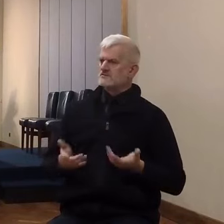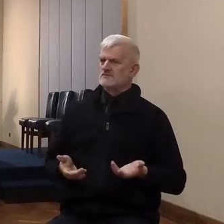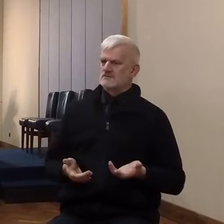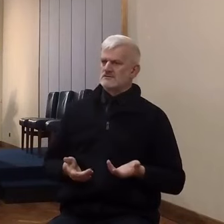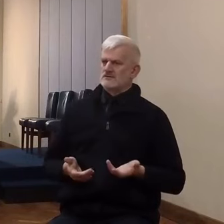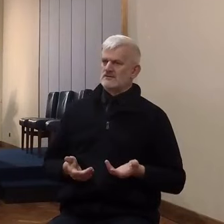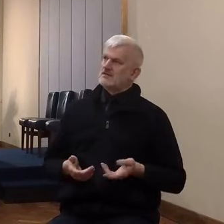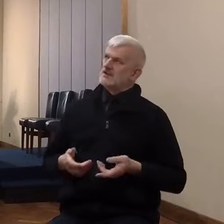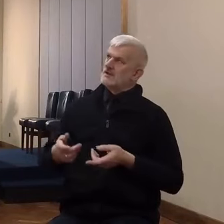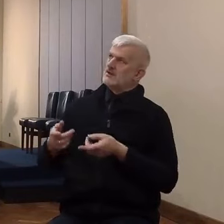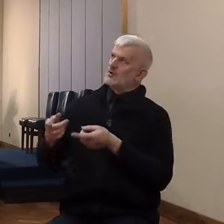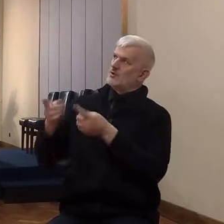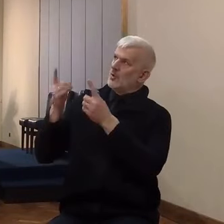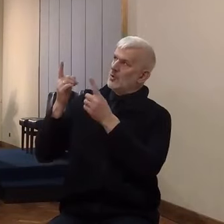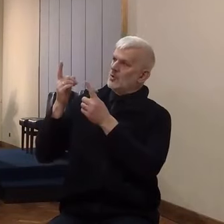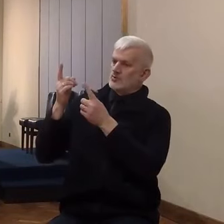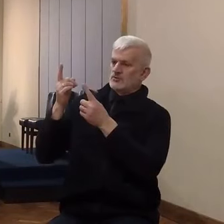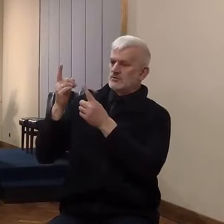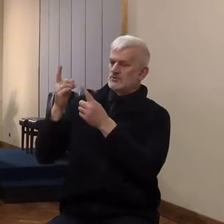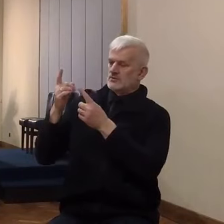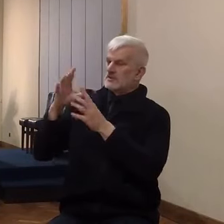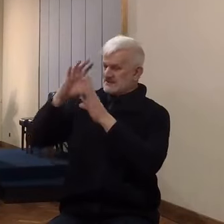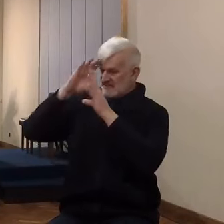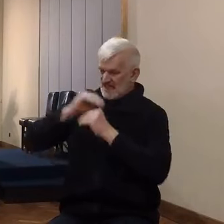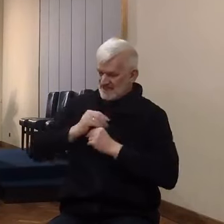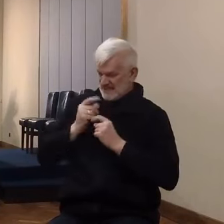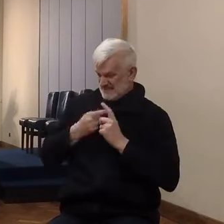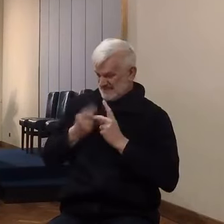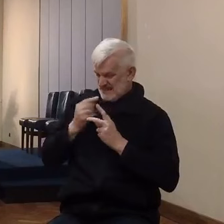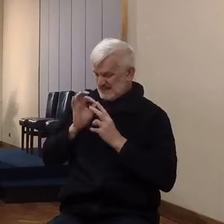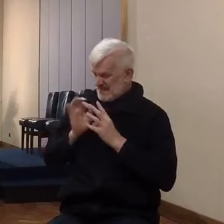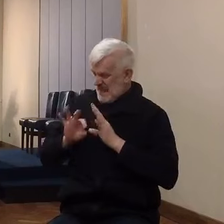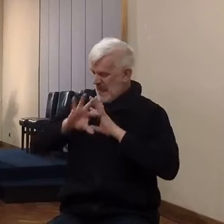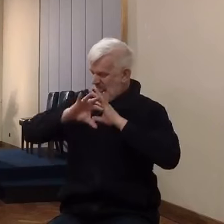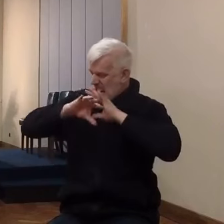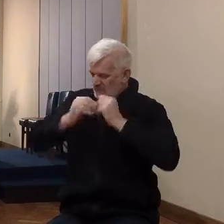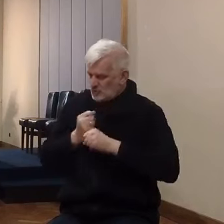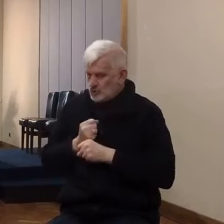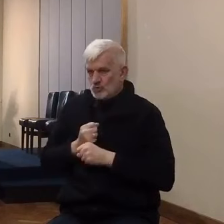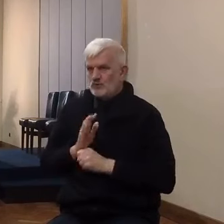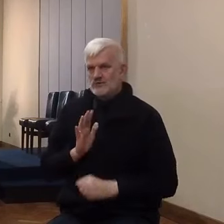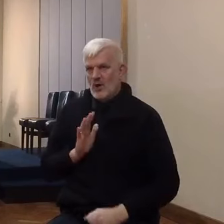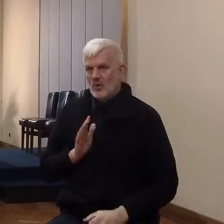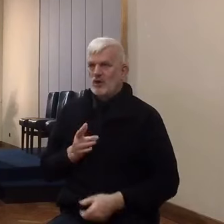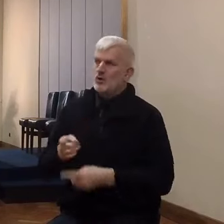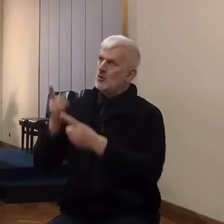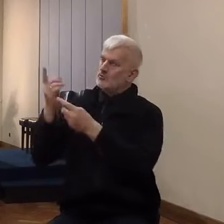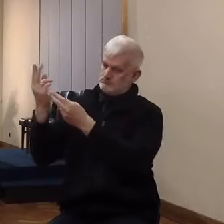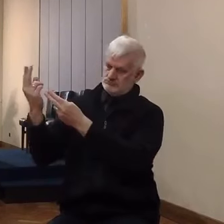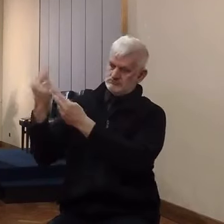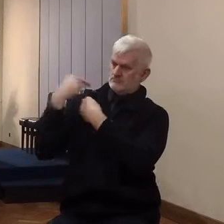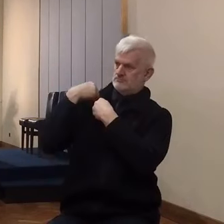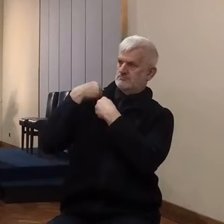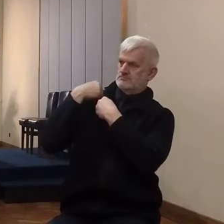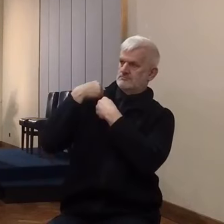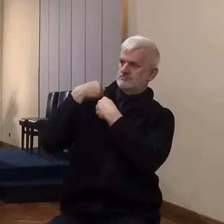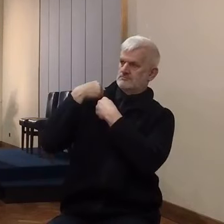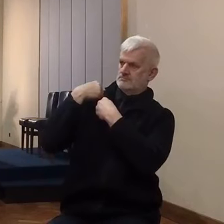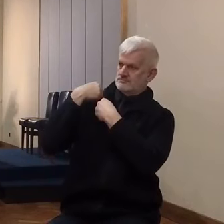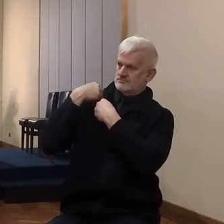we have to get on, do certain things. And then there are major things which God reserves to himself. This is